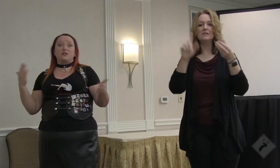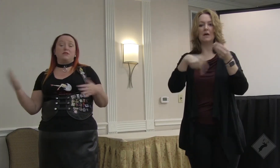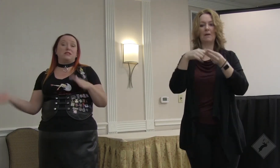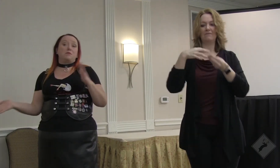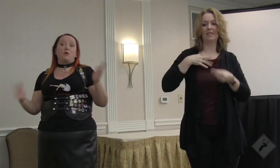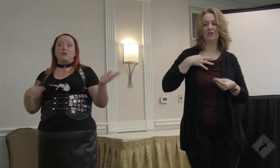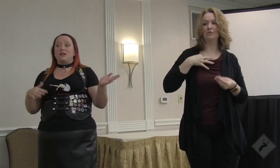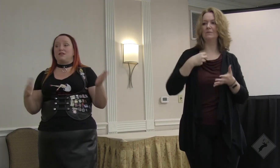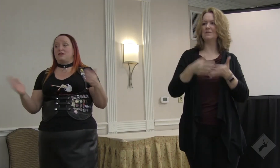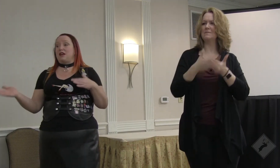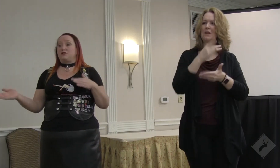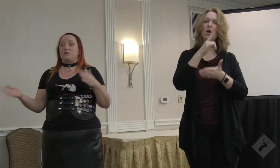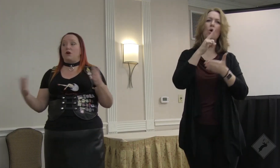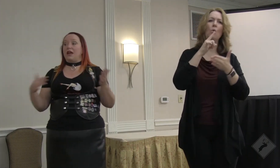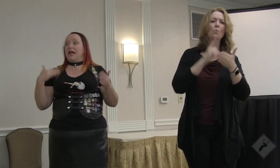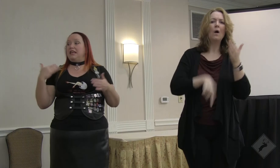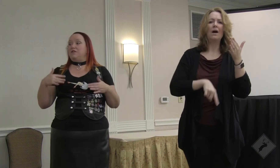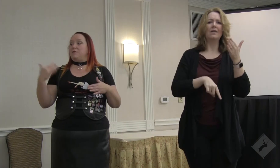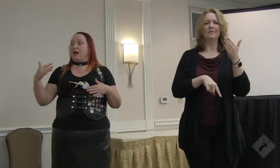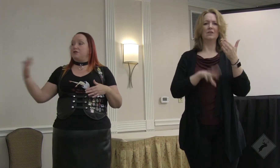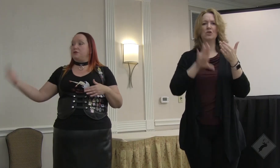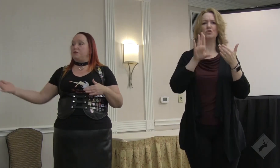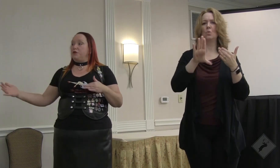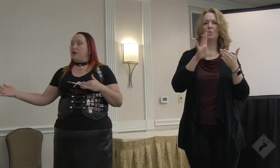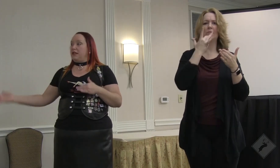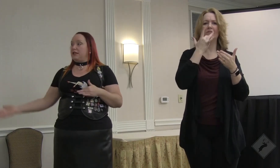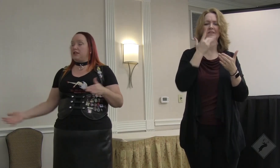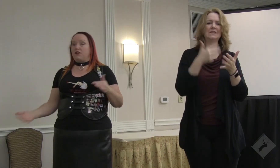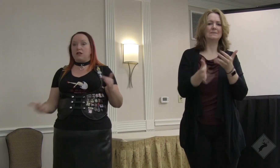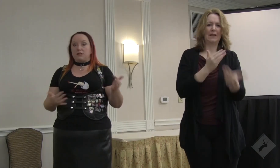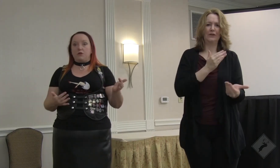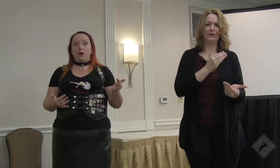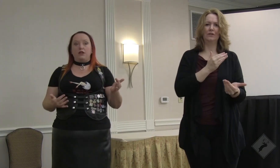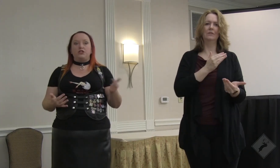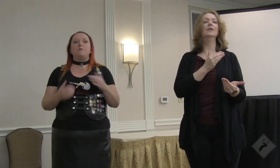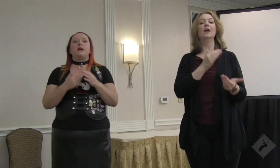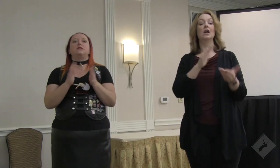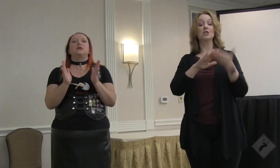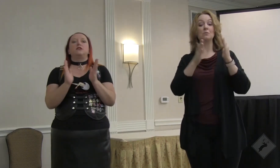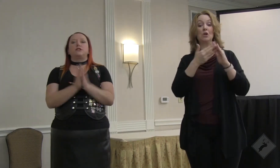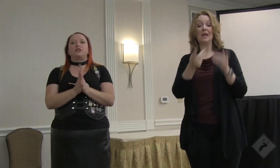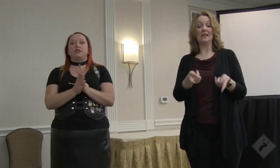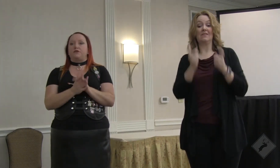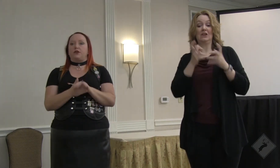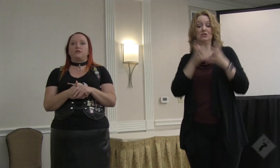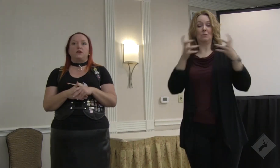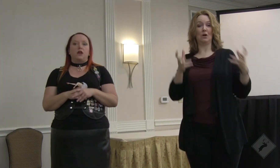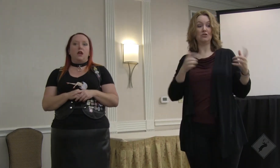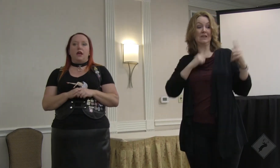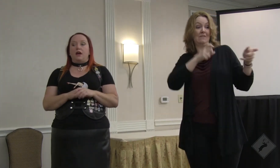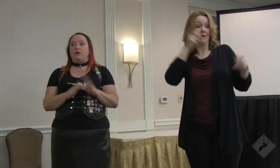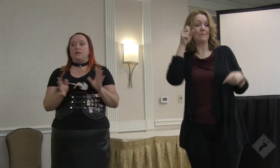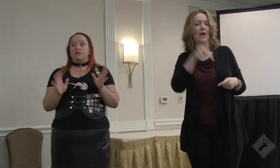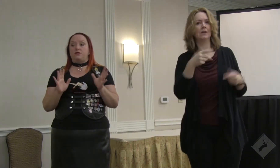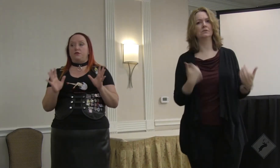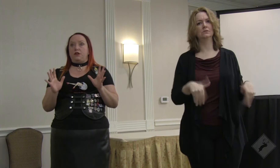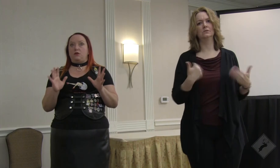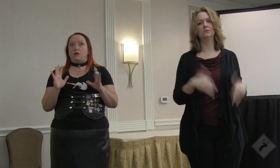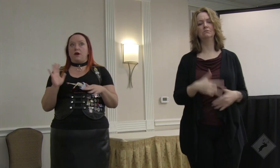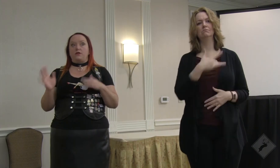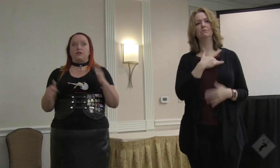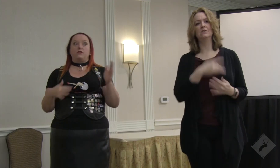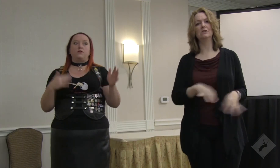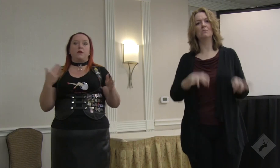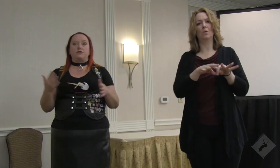volunteerism. It doesn't matter what side of the slash you're on. Giving back to a community that has given us so much, it makes such a difference in how it is that you